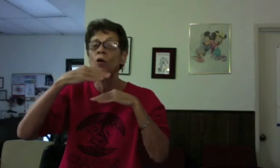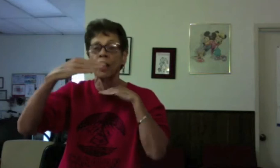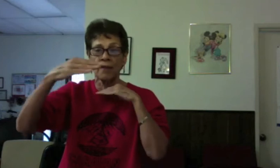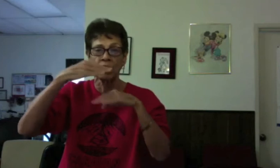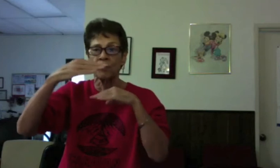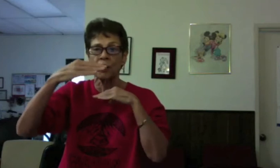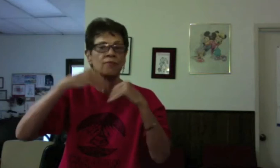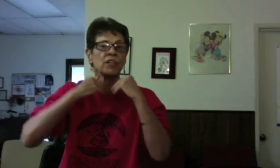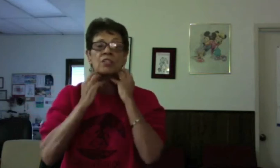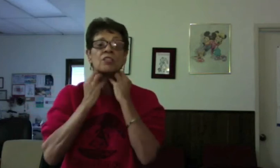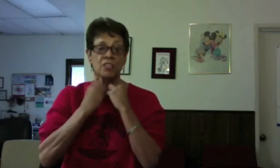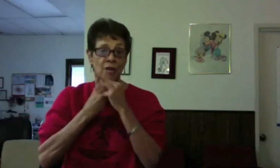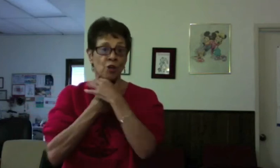I'll have a cup of coffee. It's the same note.